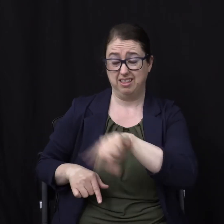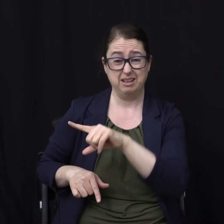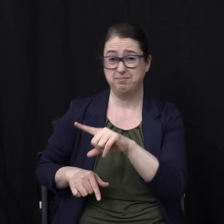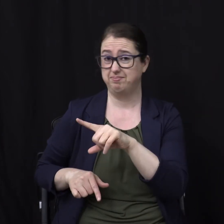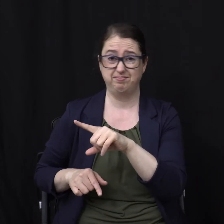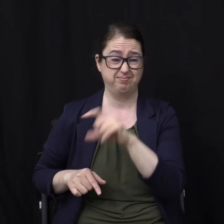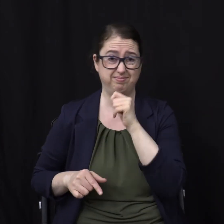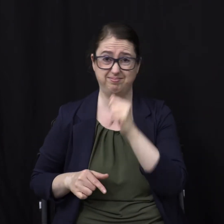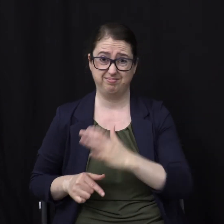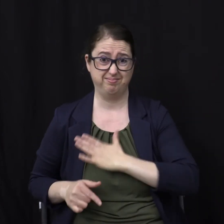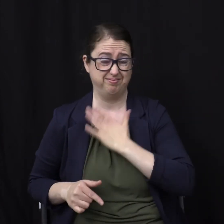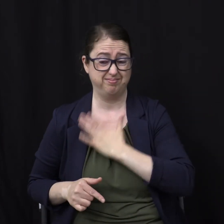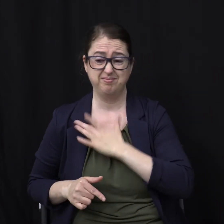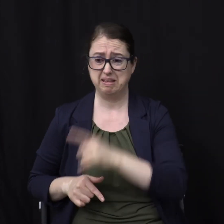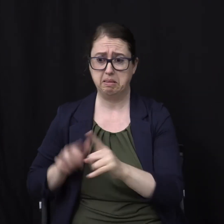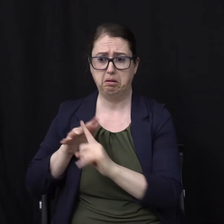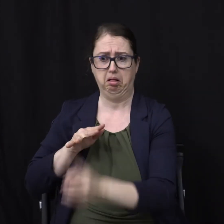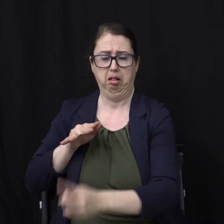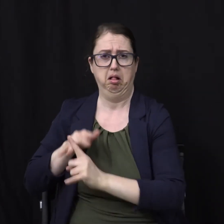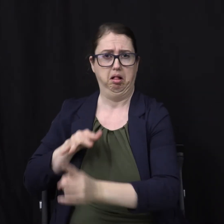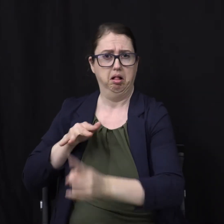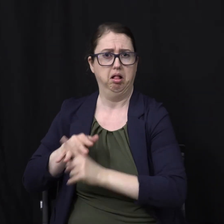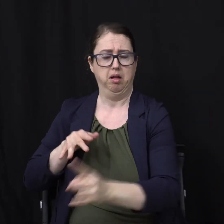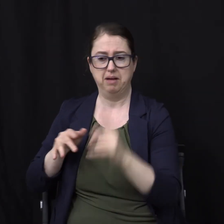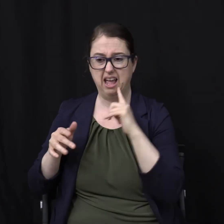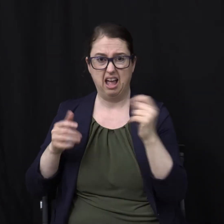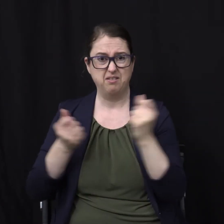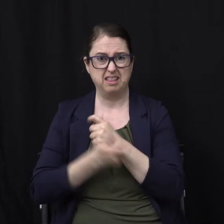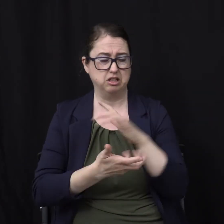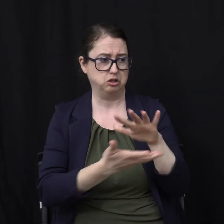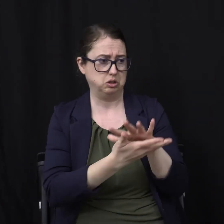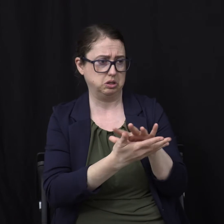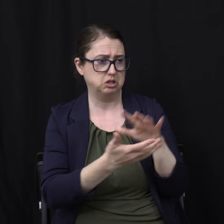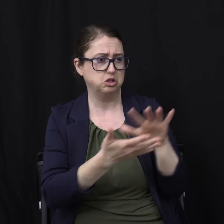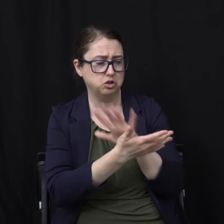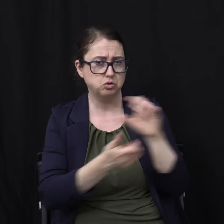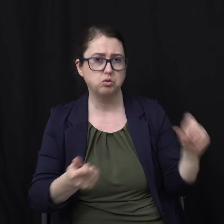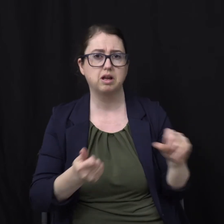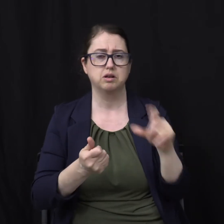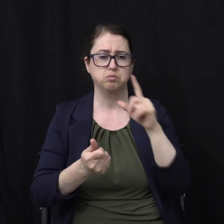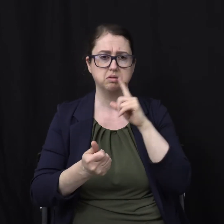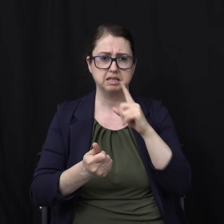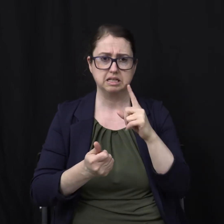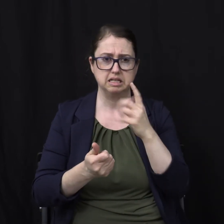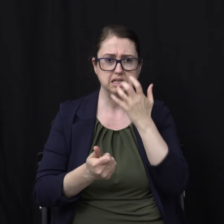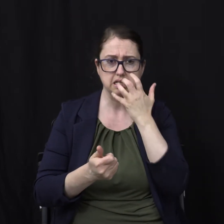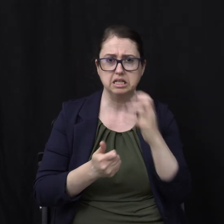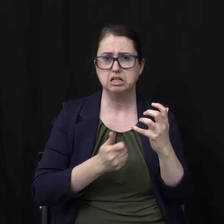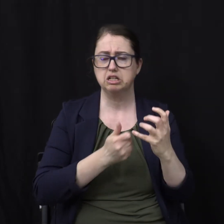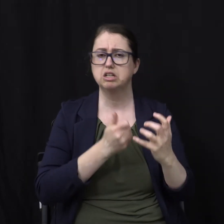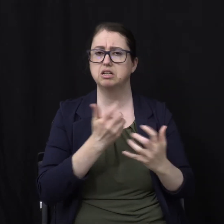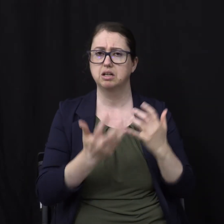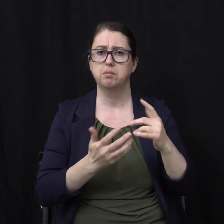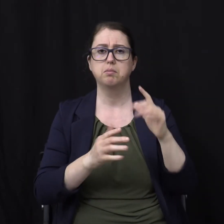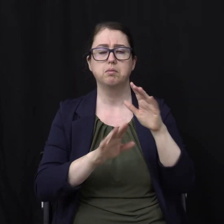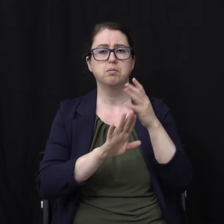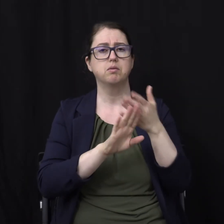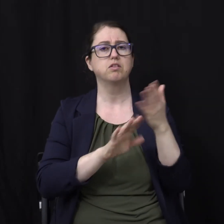what are they doing They are running away Because everything's Being destroyed And melted with fervent heat Before the brightness Of the Lord's coming